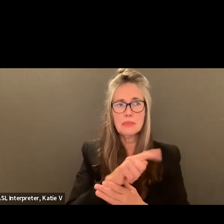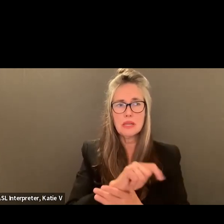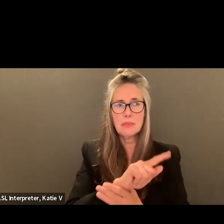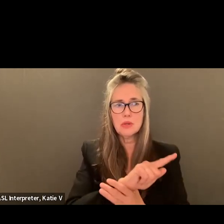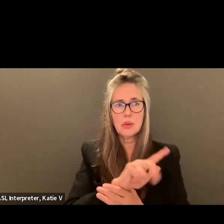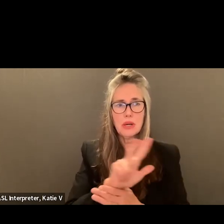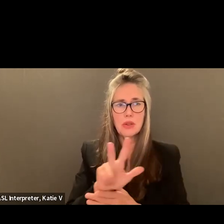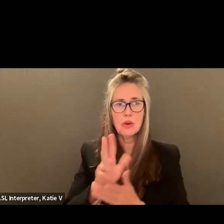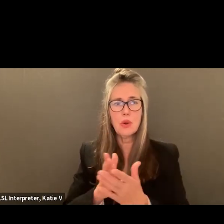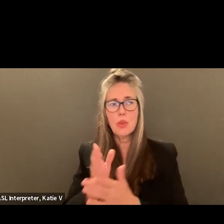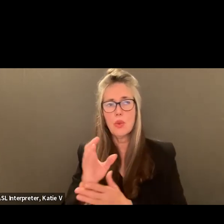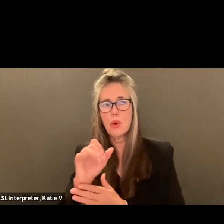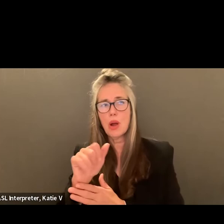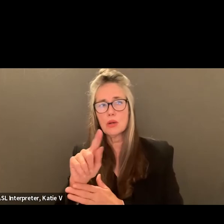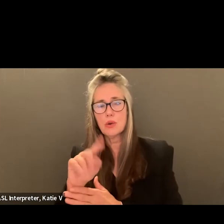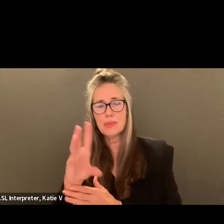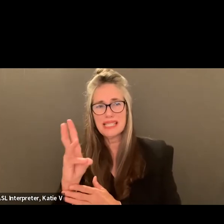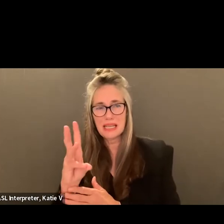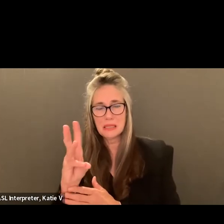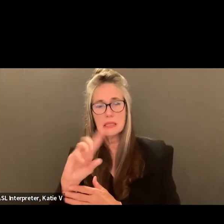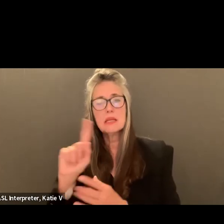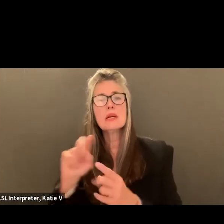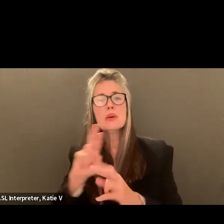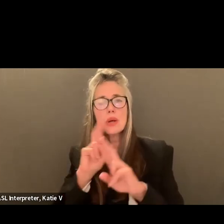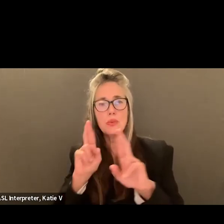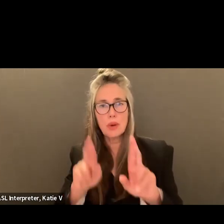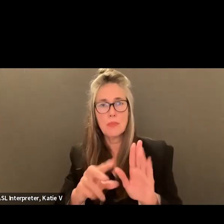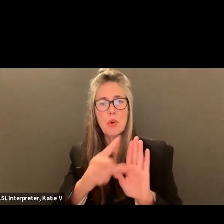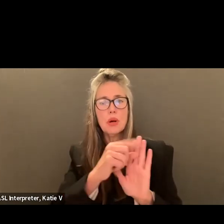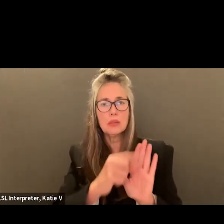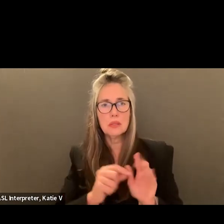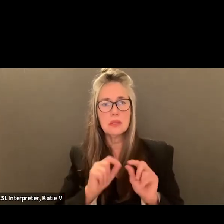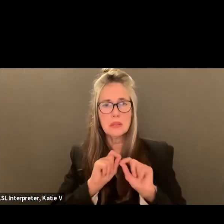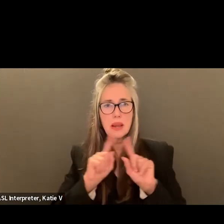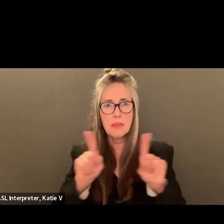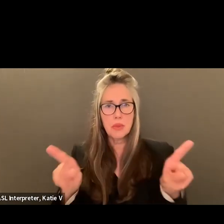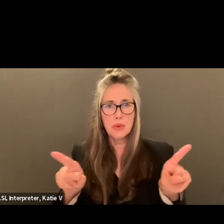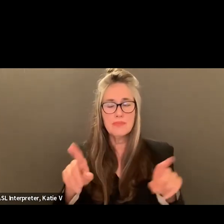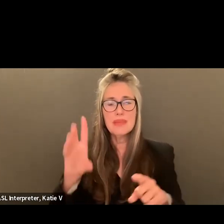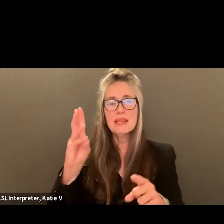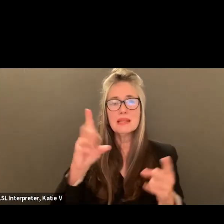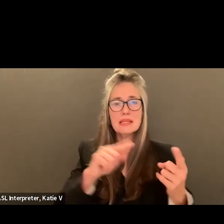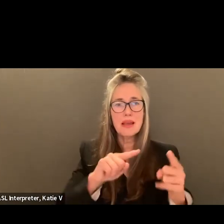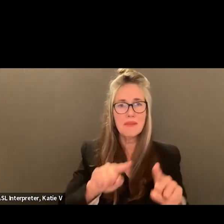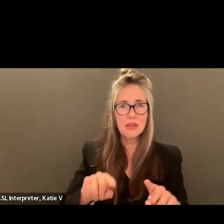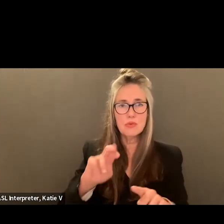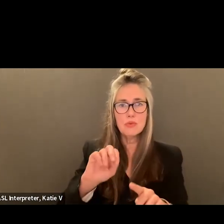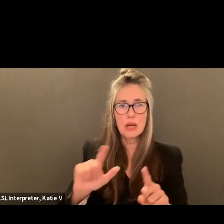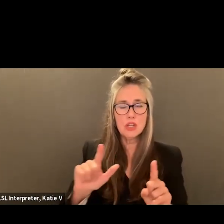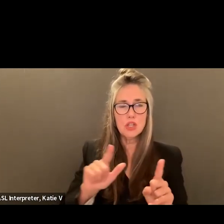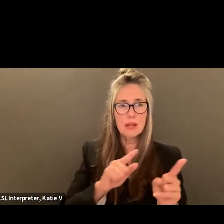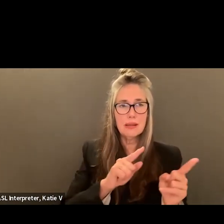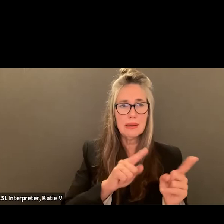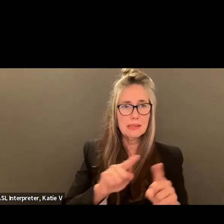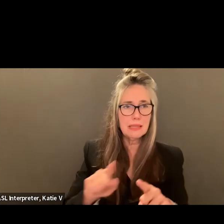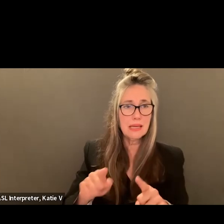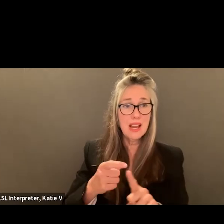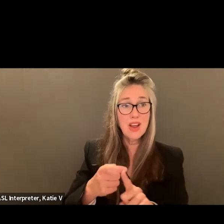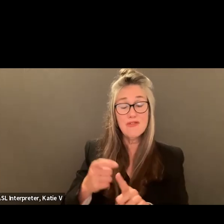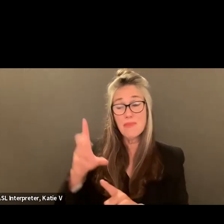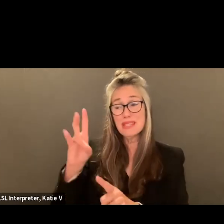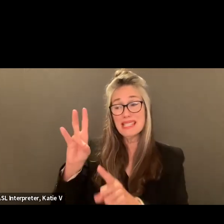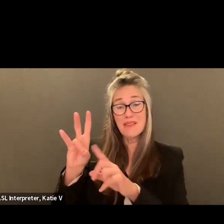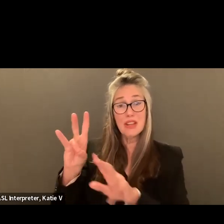through October 6th, which is when this report came through. There were seven racial incidents. Of those seven,